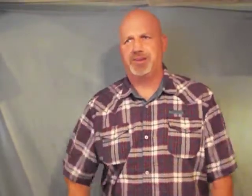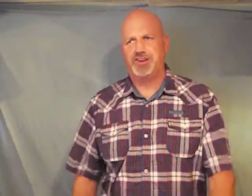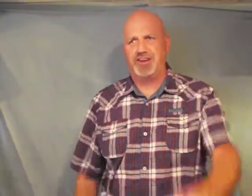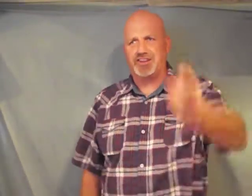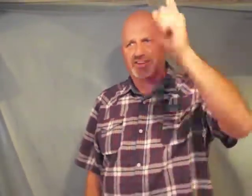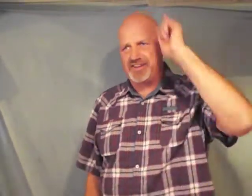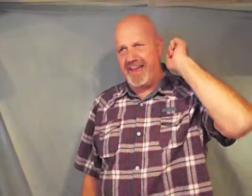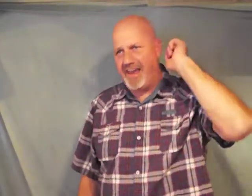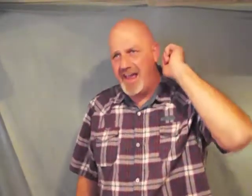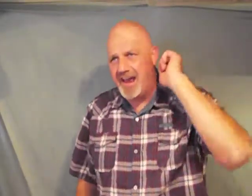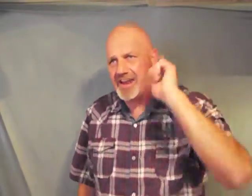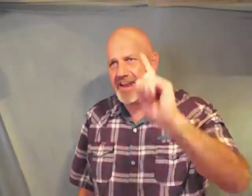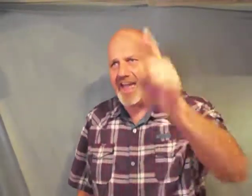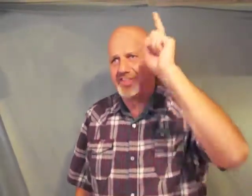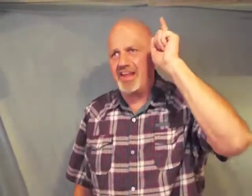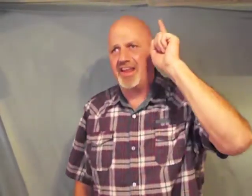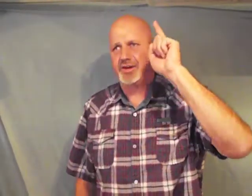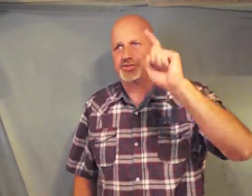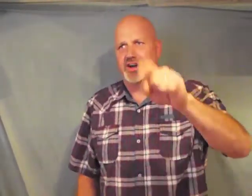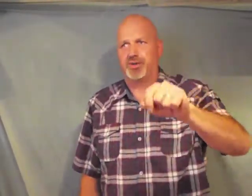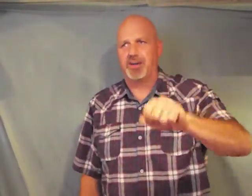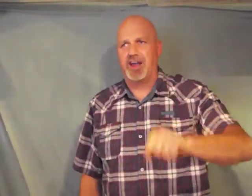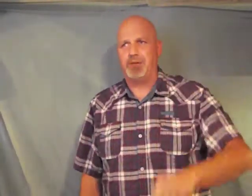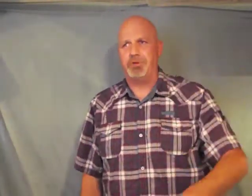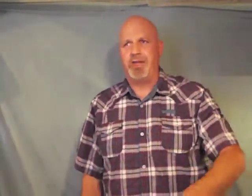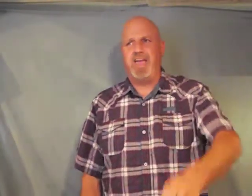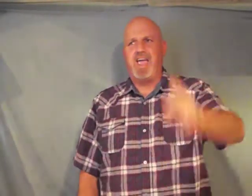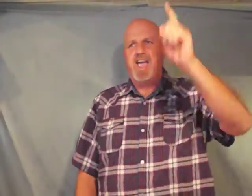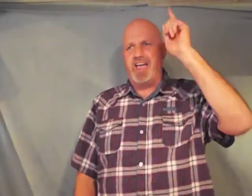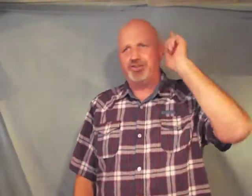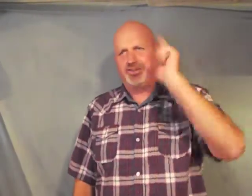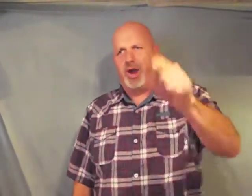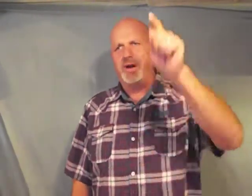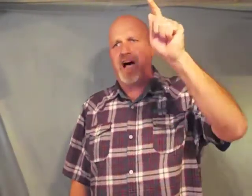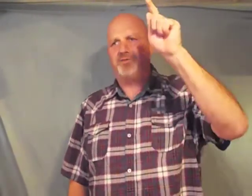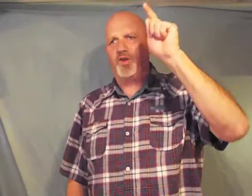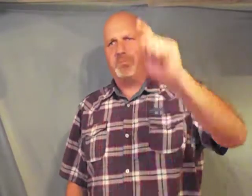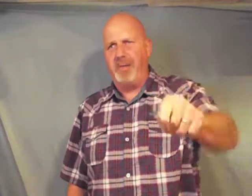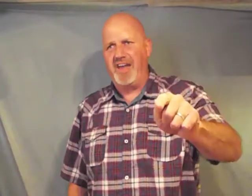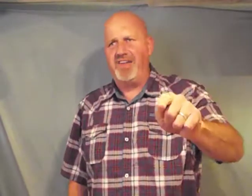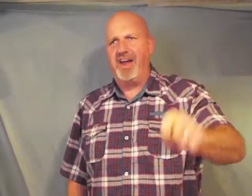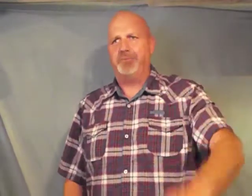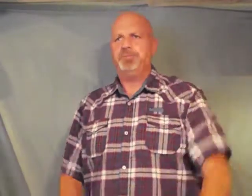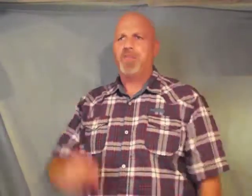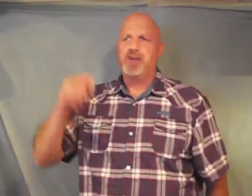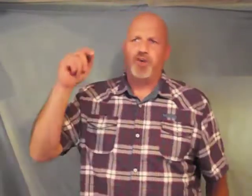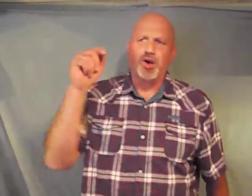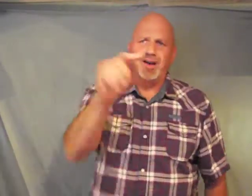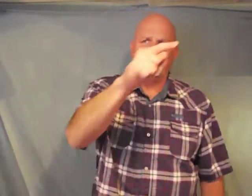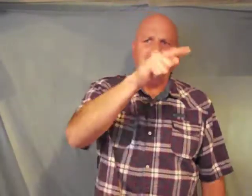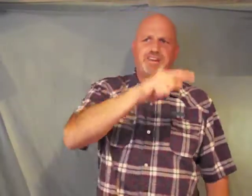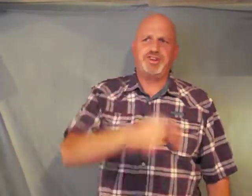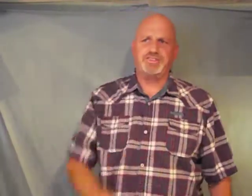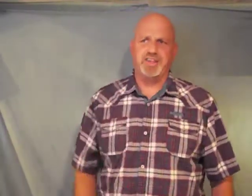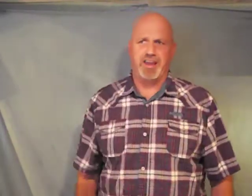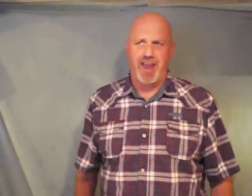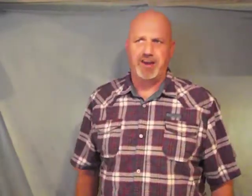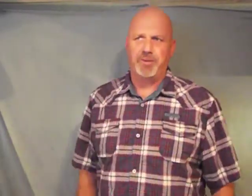Jesus said let the little children come to me and do not forbid them for of such is the kingdom of